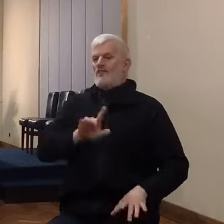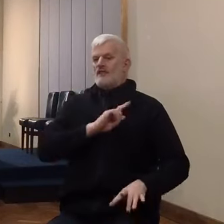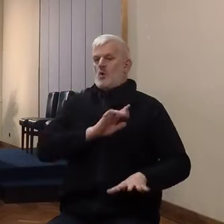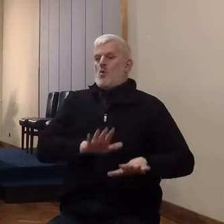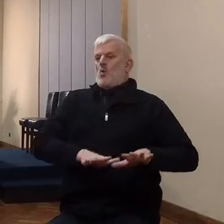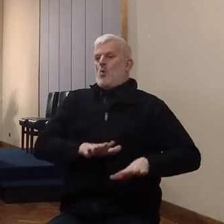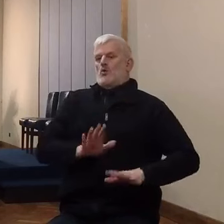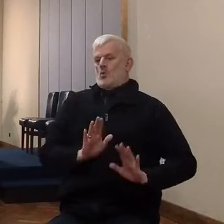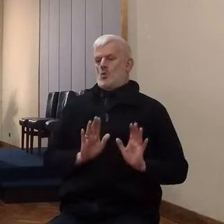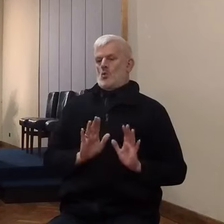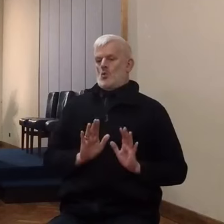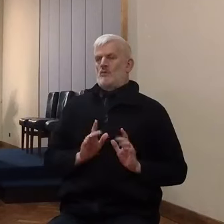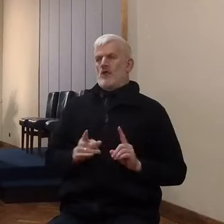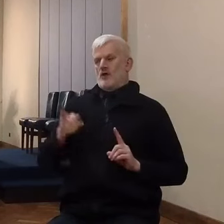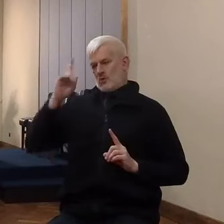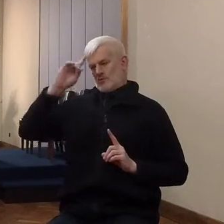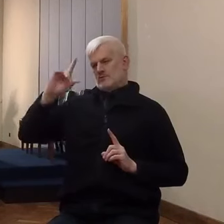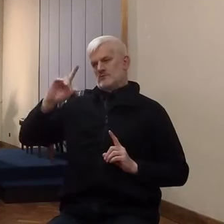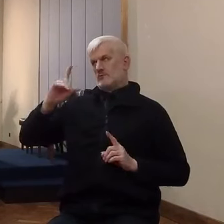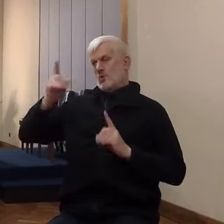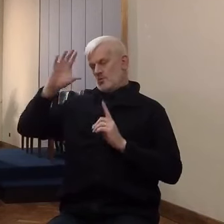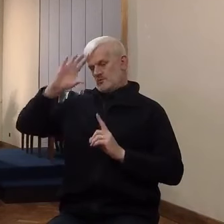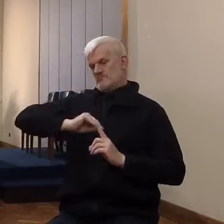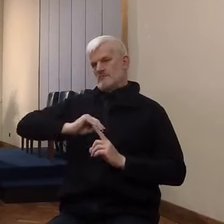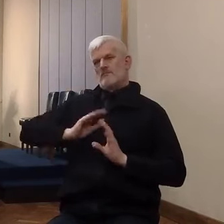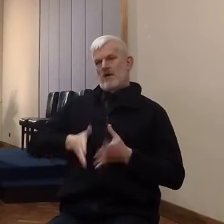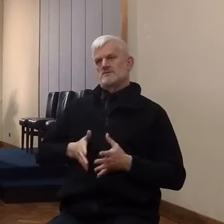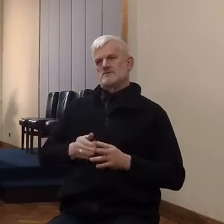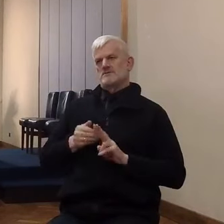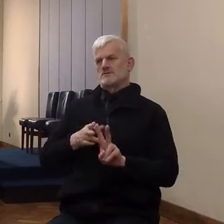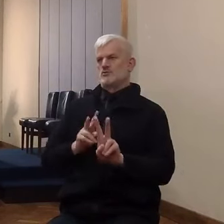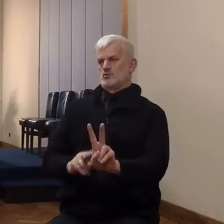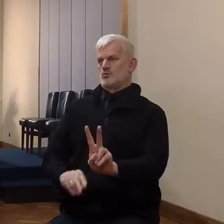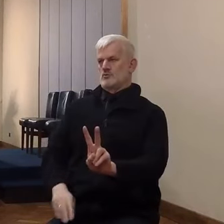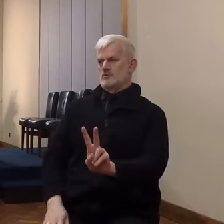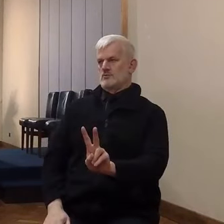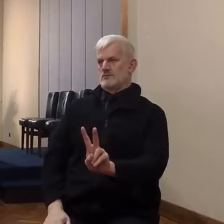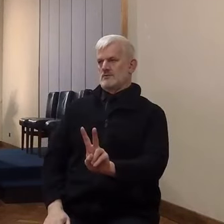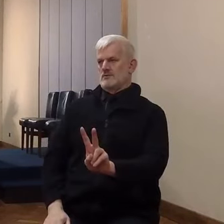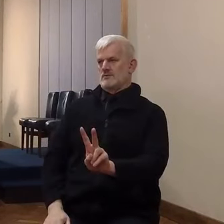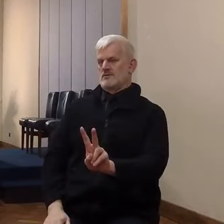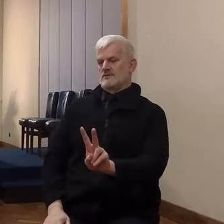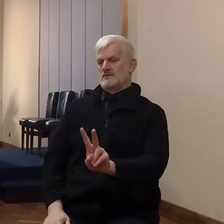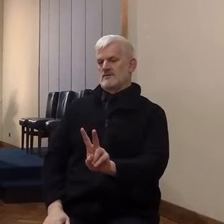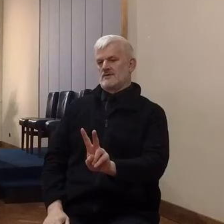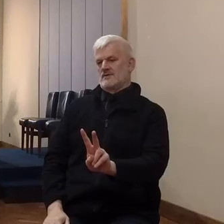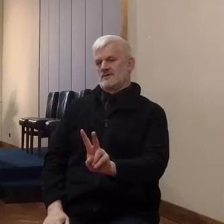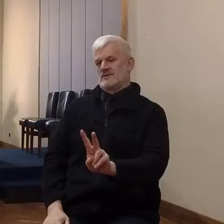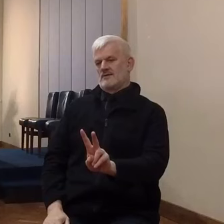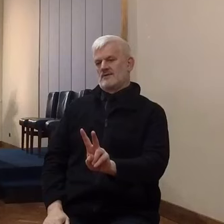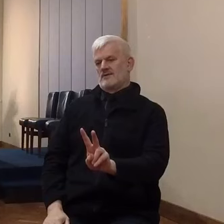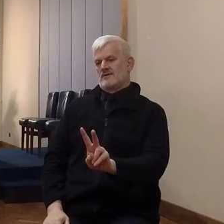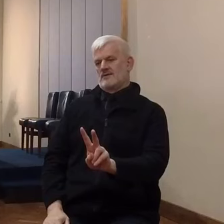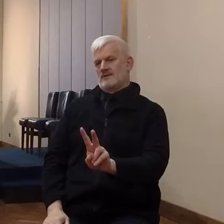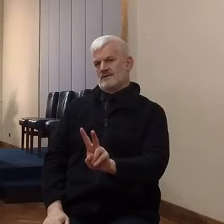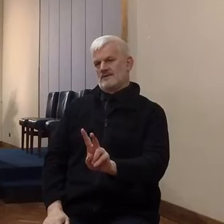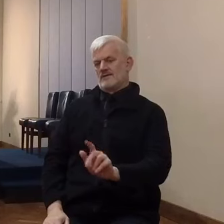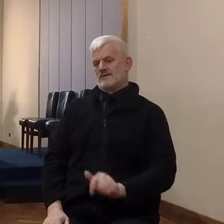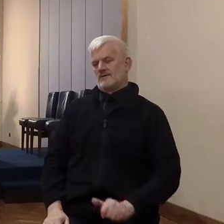tremendous things came about because of this spy. Even though on the surface, it may seem to have been